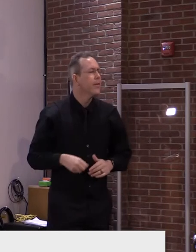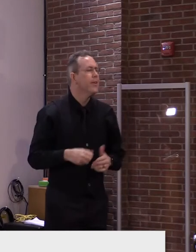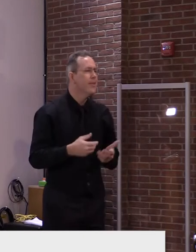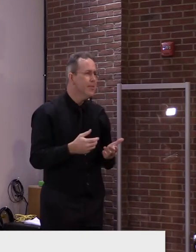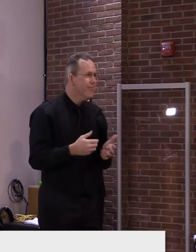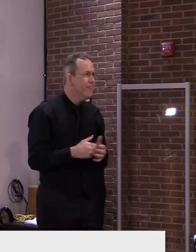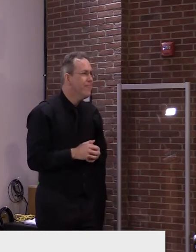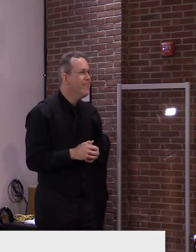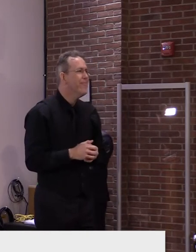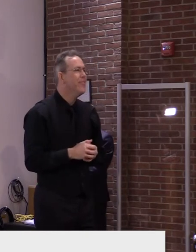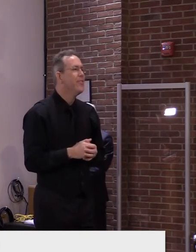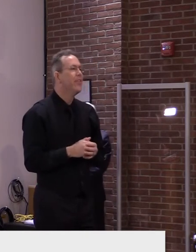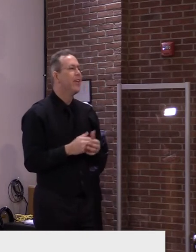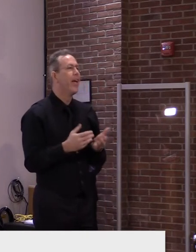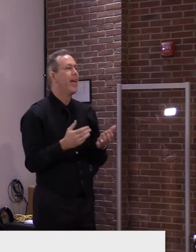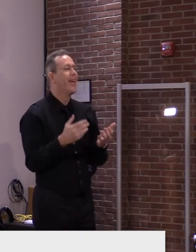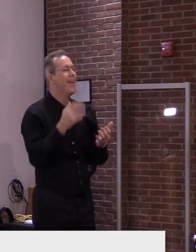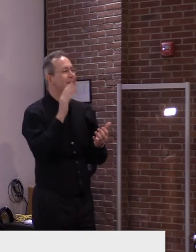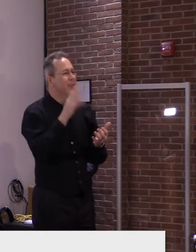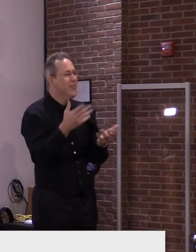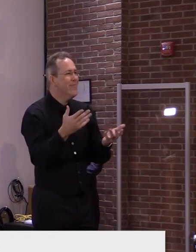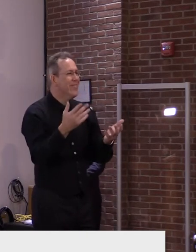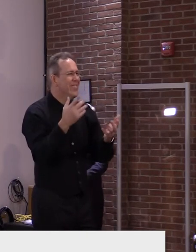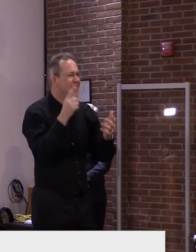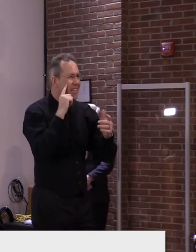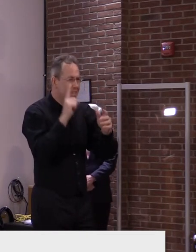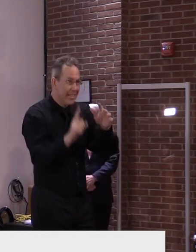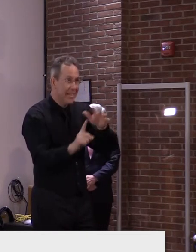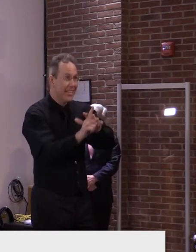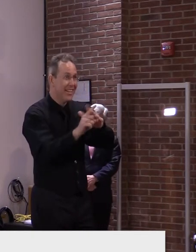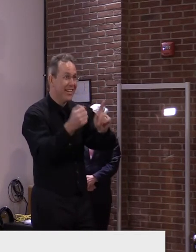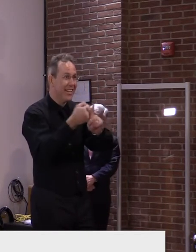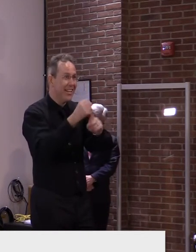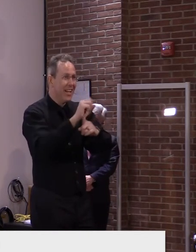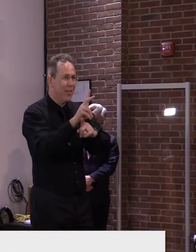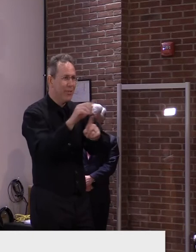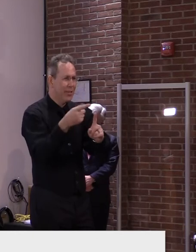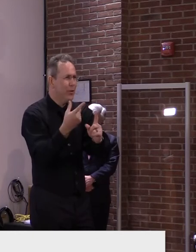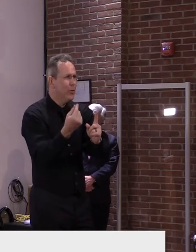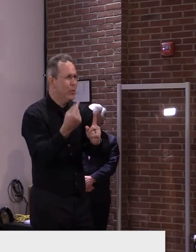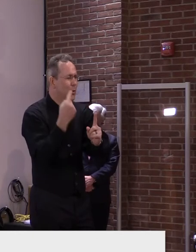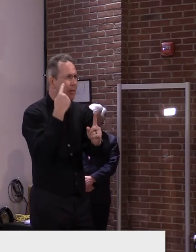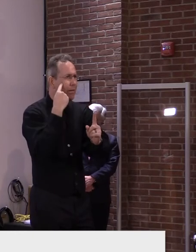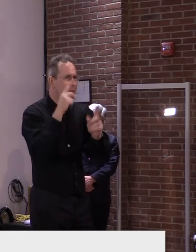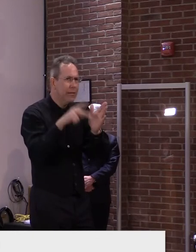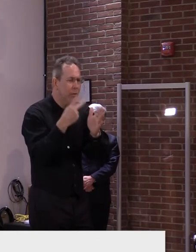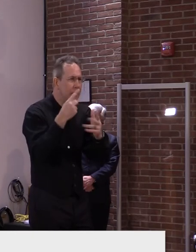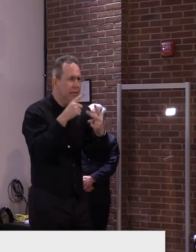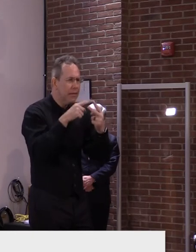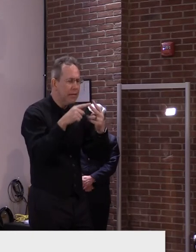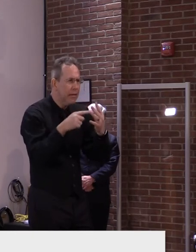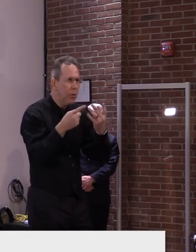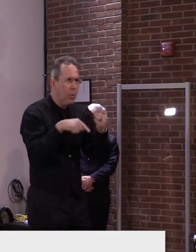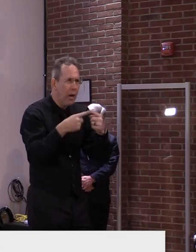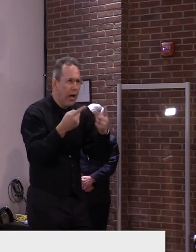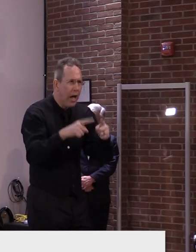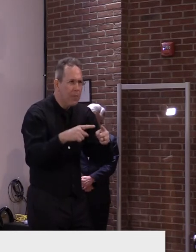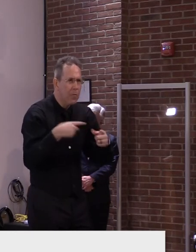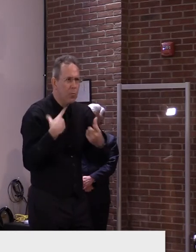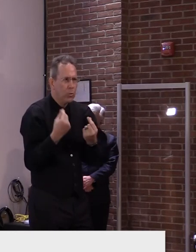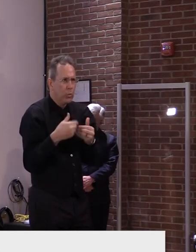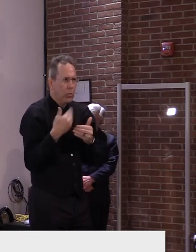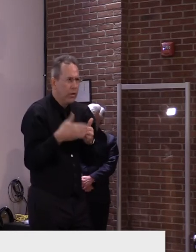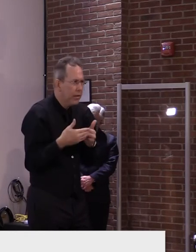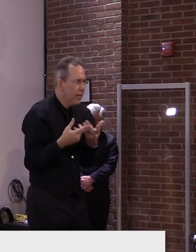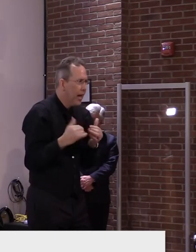if I could use that word, because quite often, um, no one is at risk. And if people were at risk, that